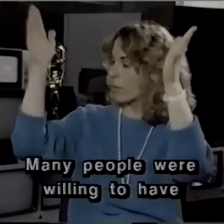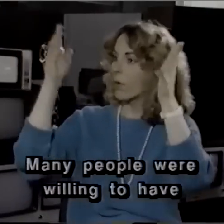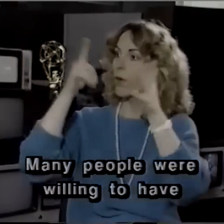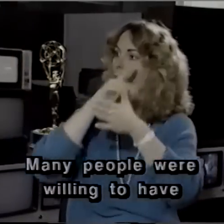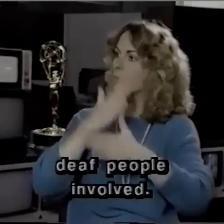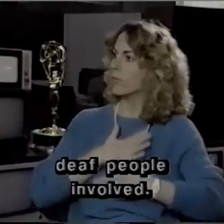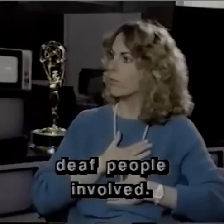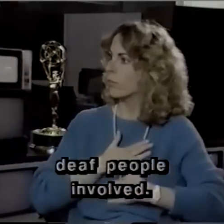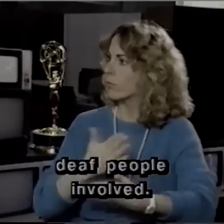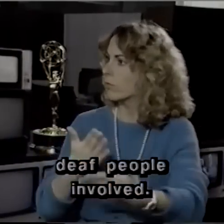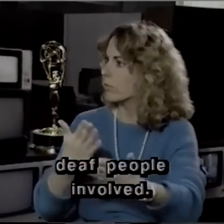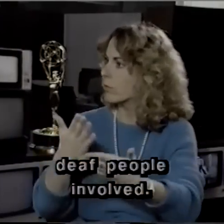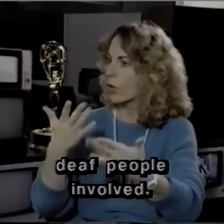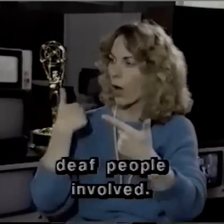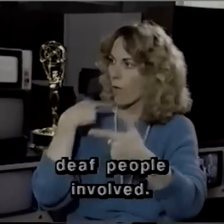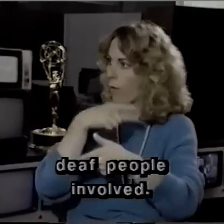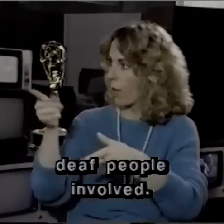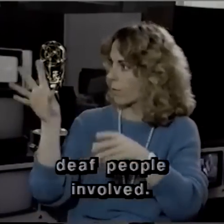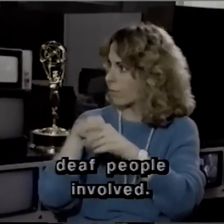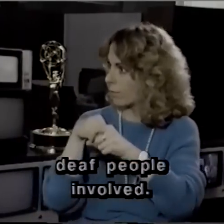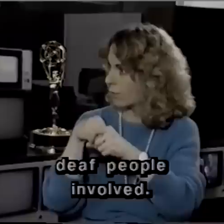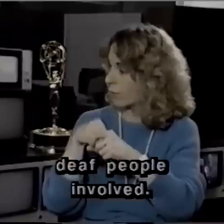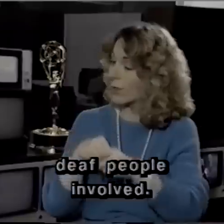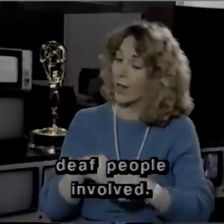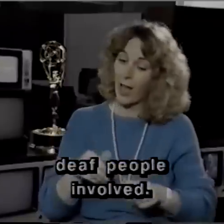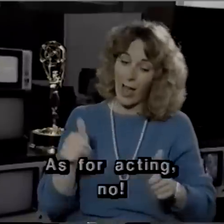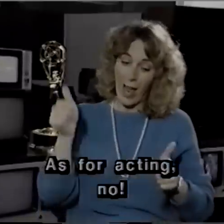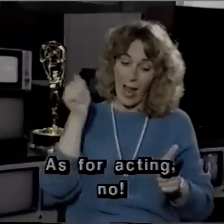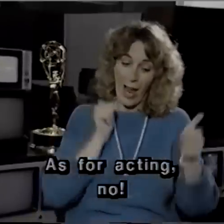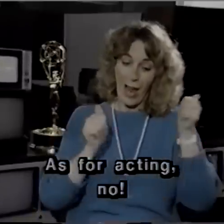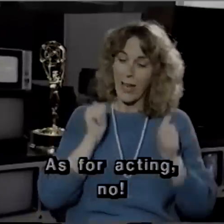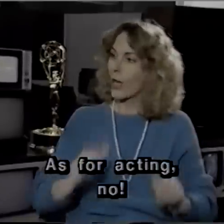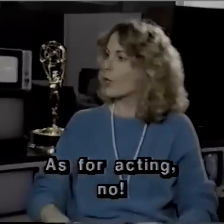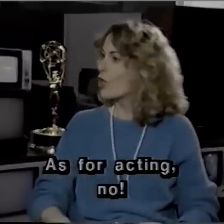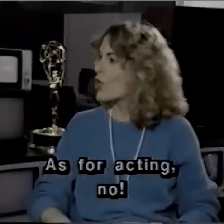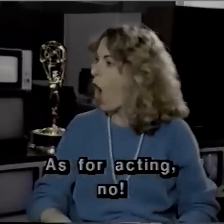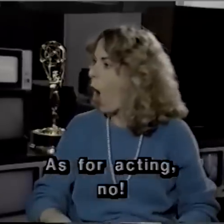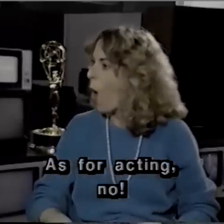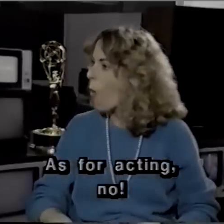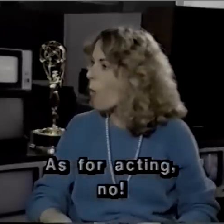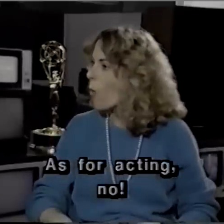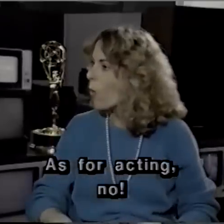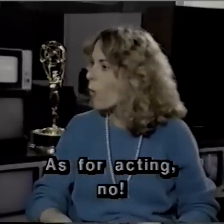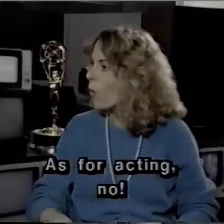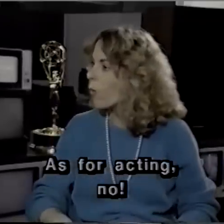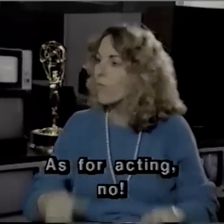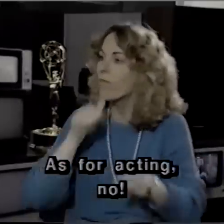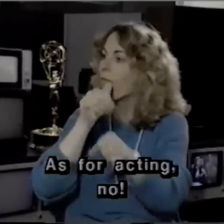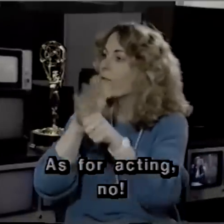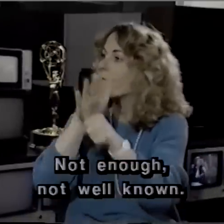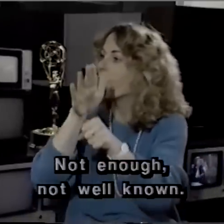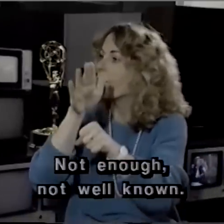have deaf people involved. As for acting, no. Not enough.